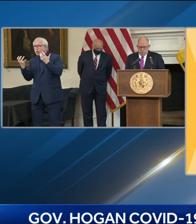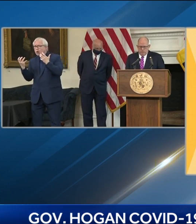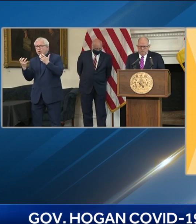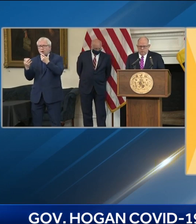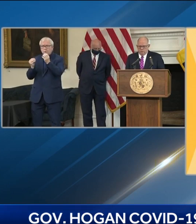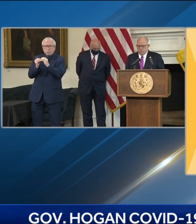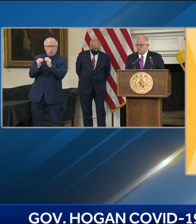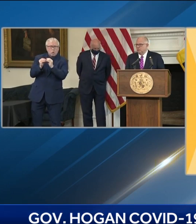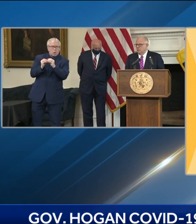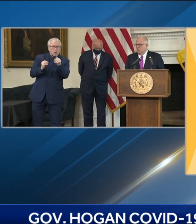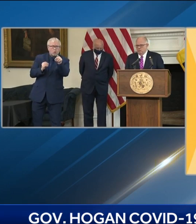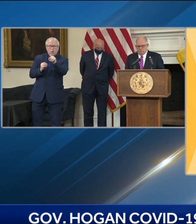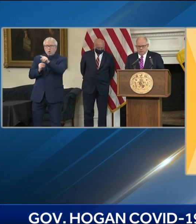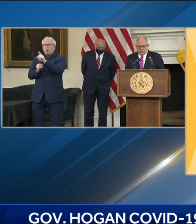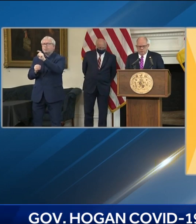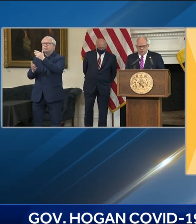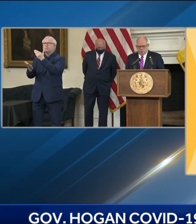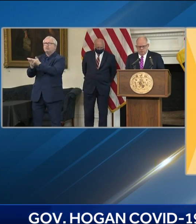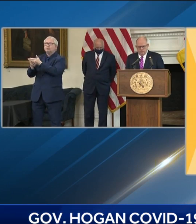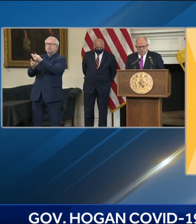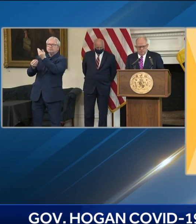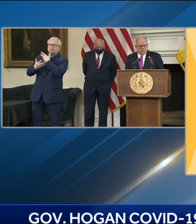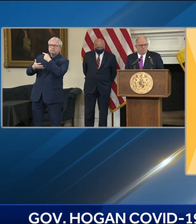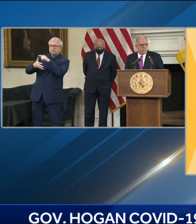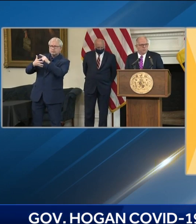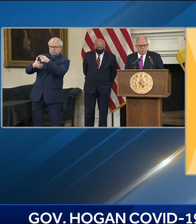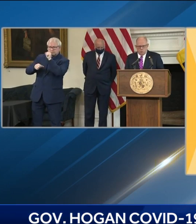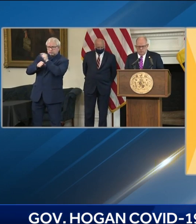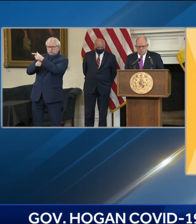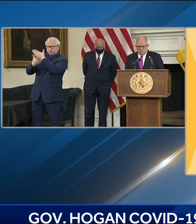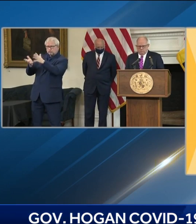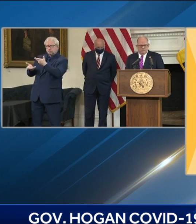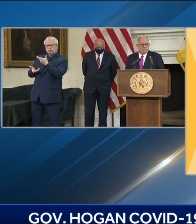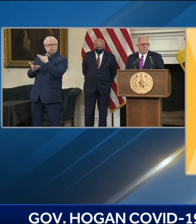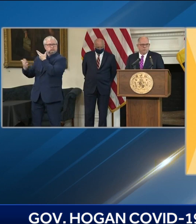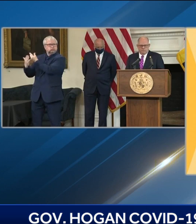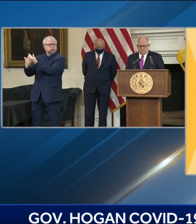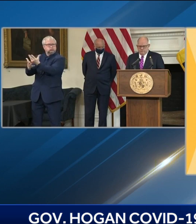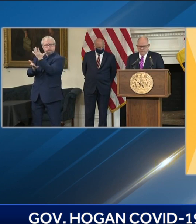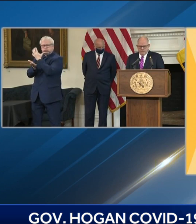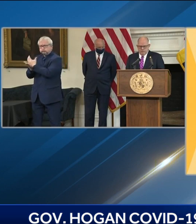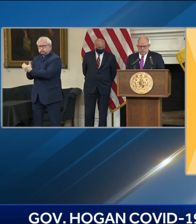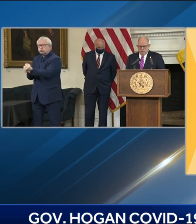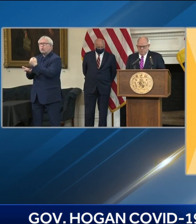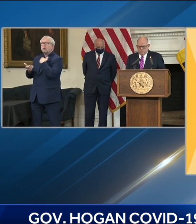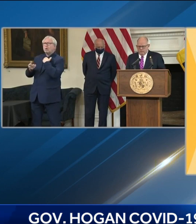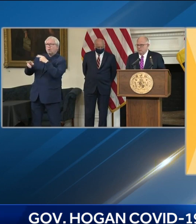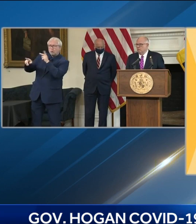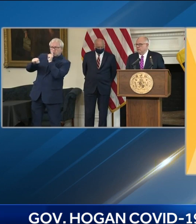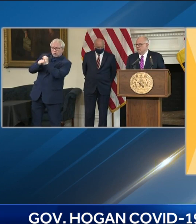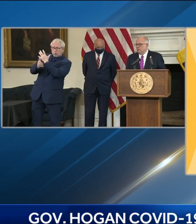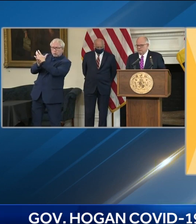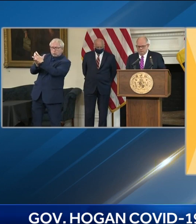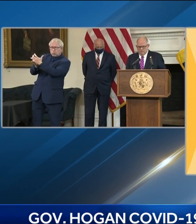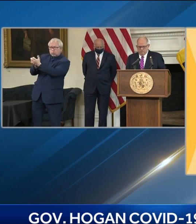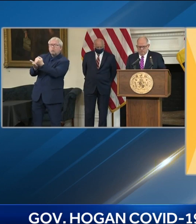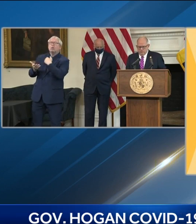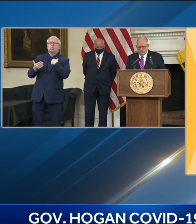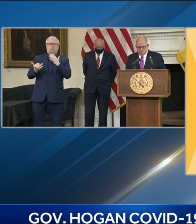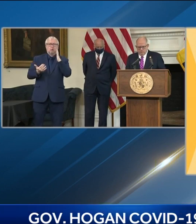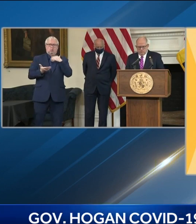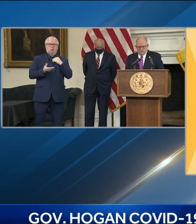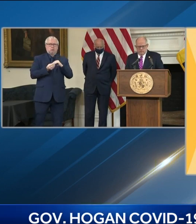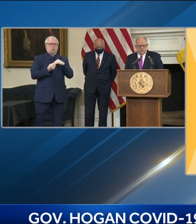will be required to administer all of the doses that they receive within one week of delivery in order to be prioritized